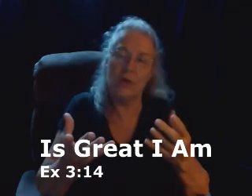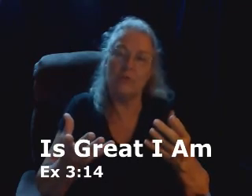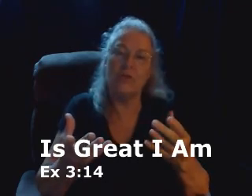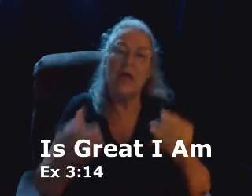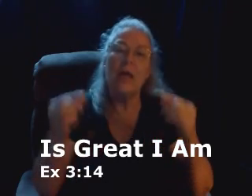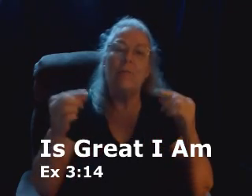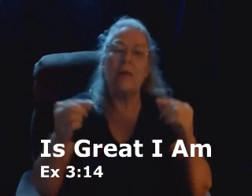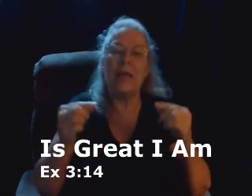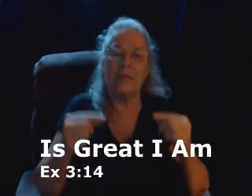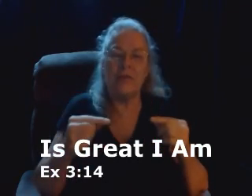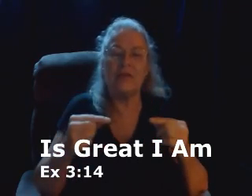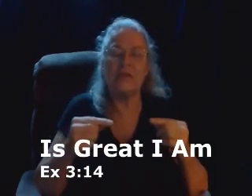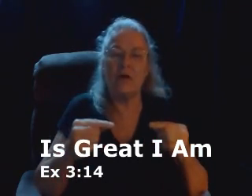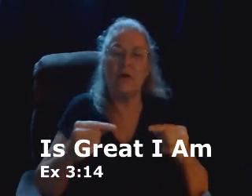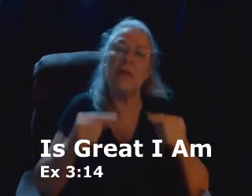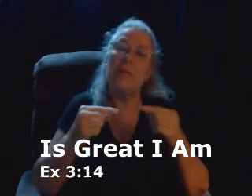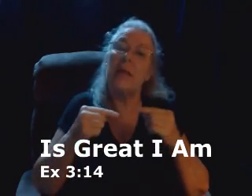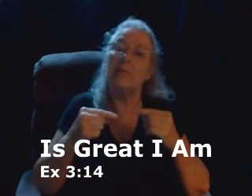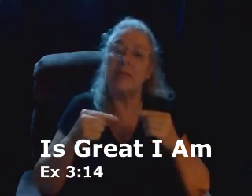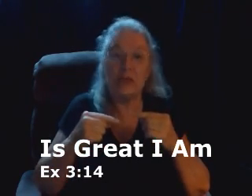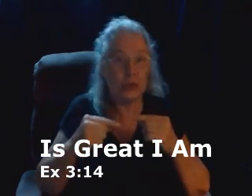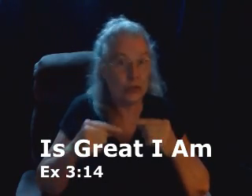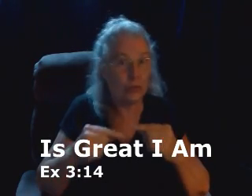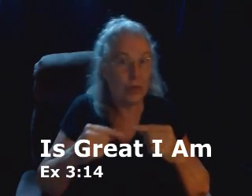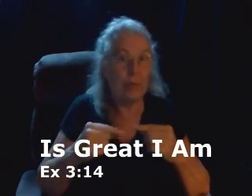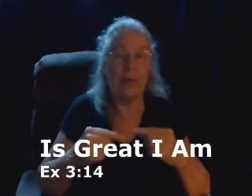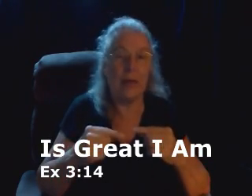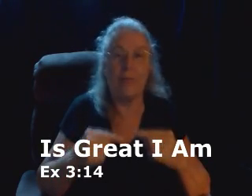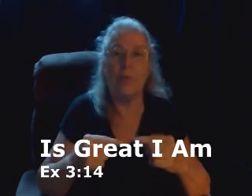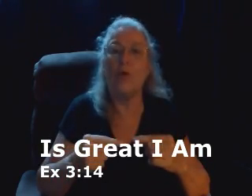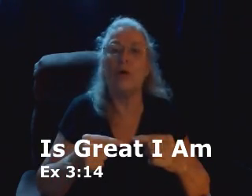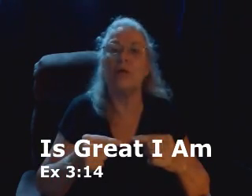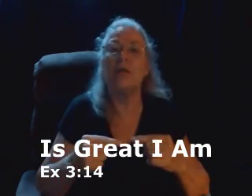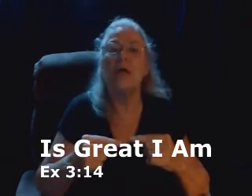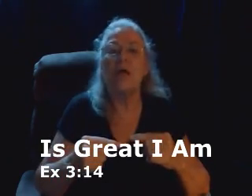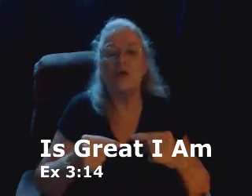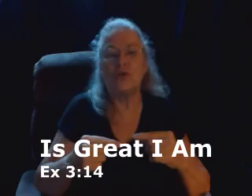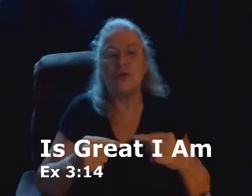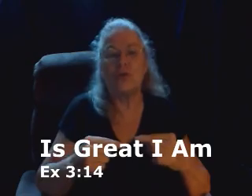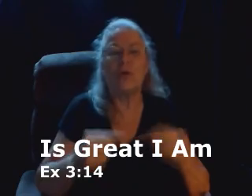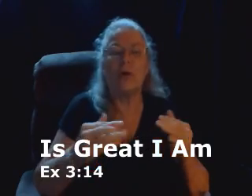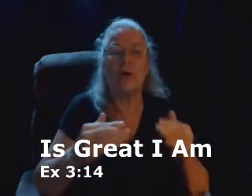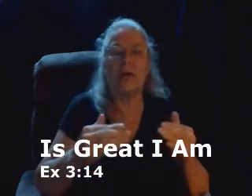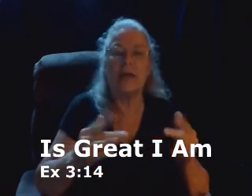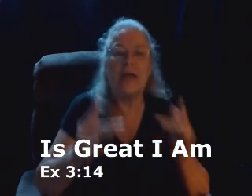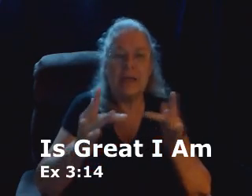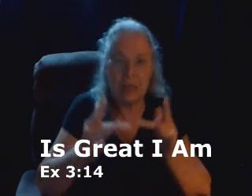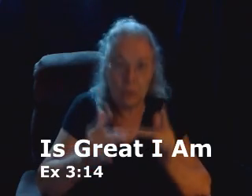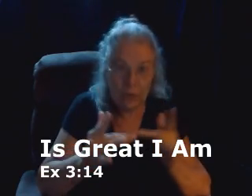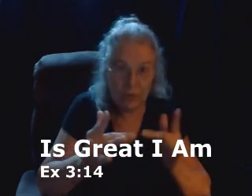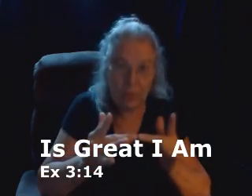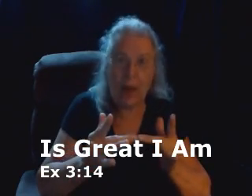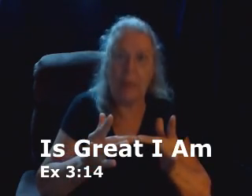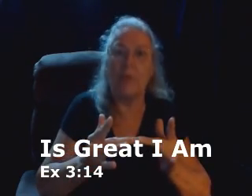used. But in this song it becomes extremely important to connecting with the Bible.